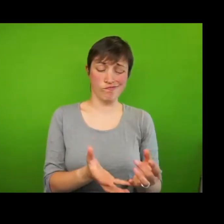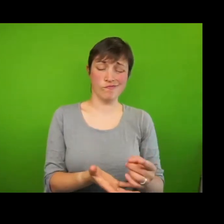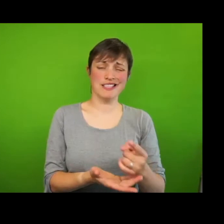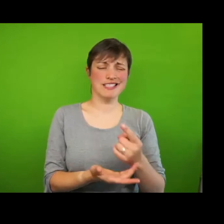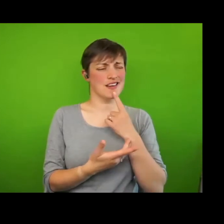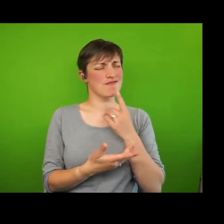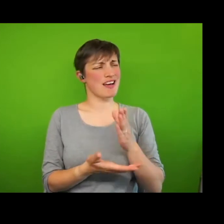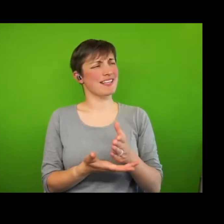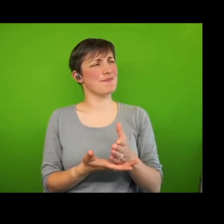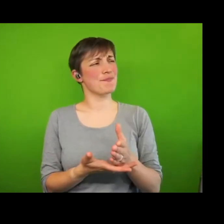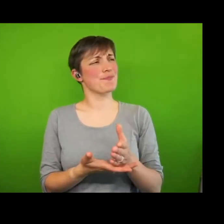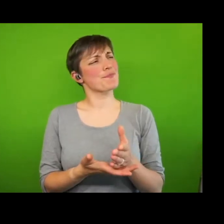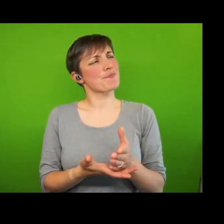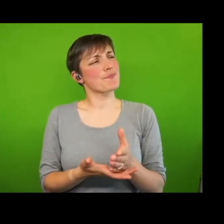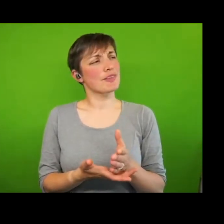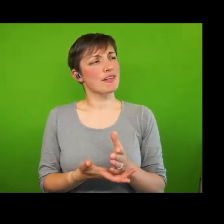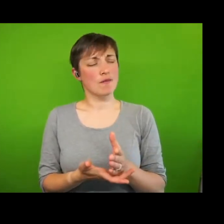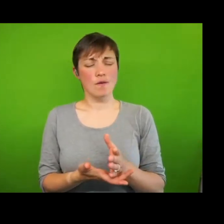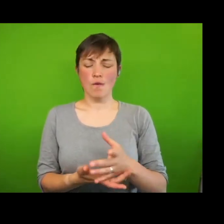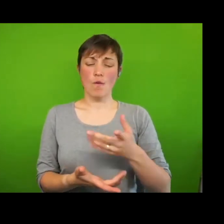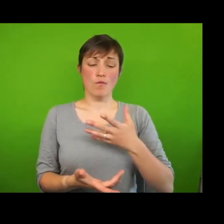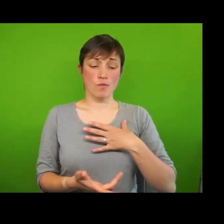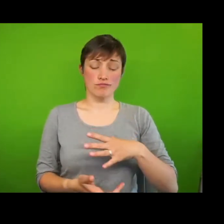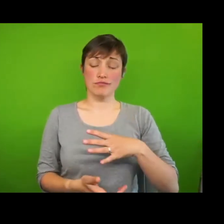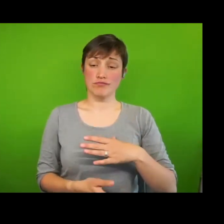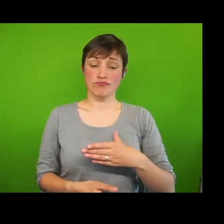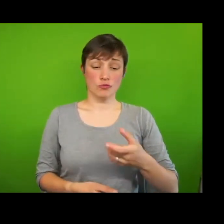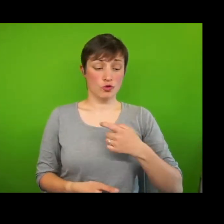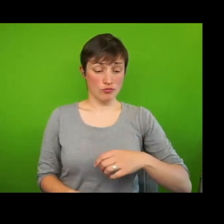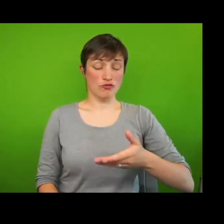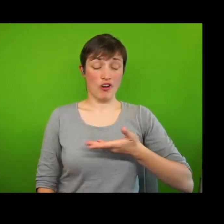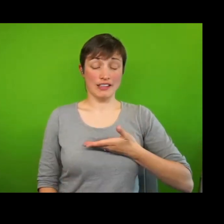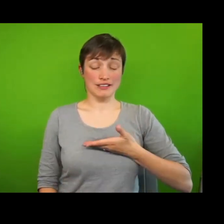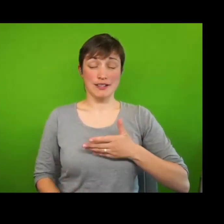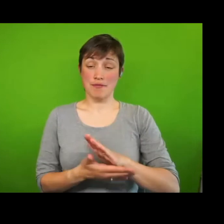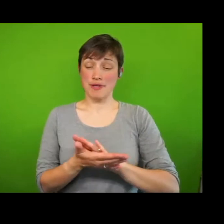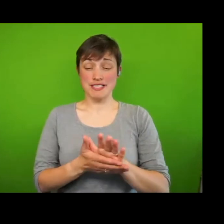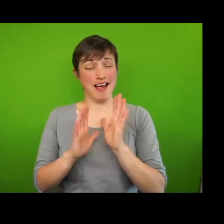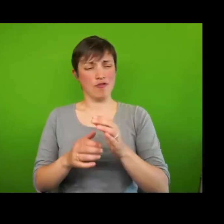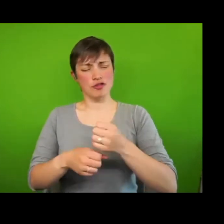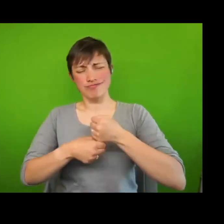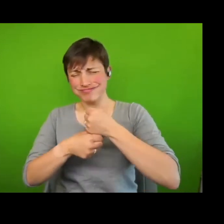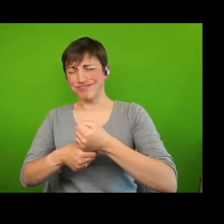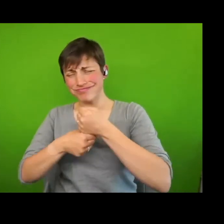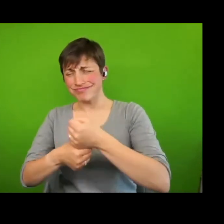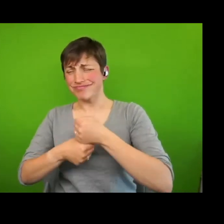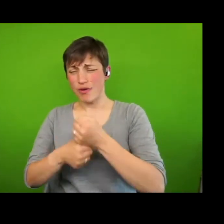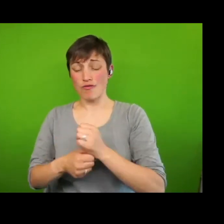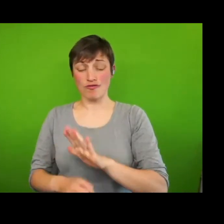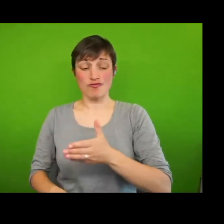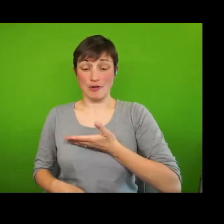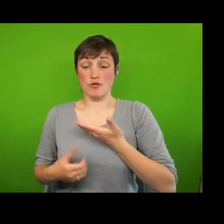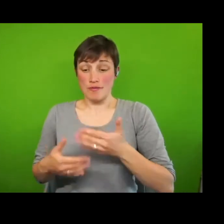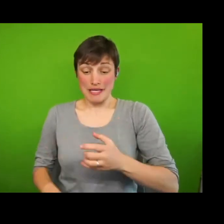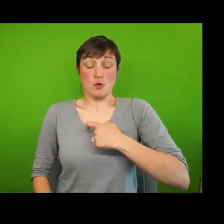fighting for human rights means fighting for the right to be human. The emergence of a human